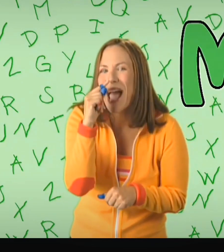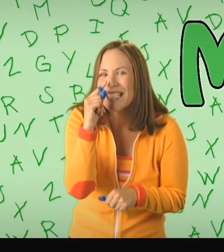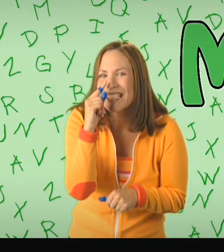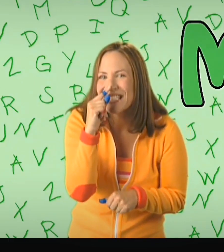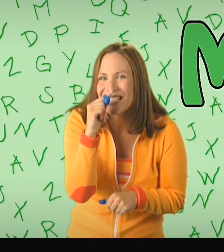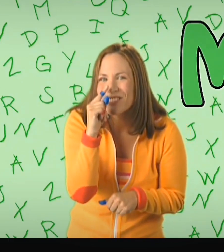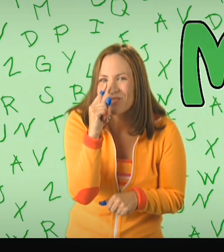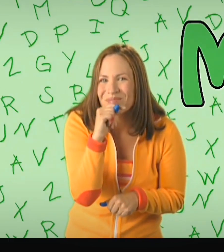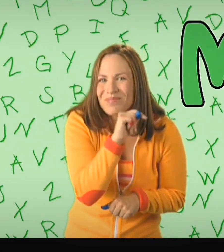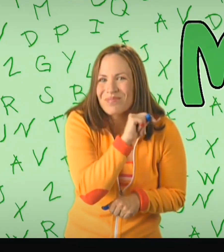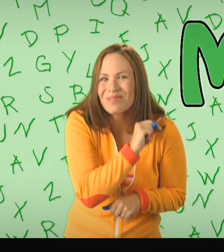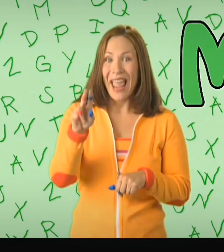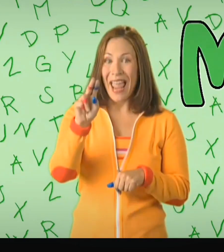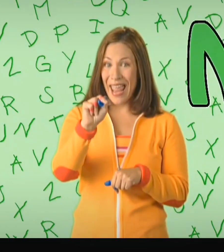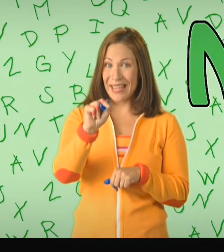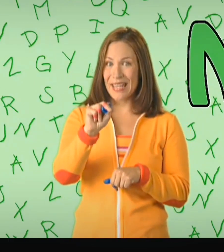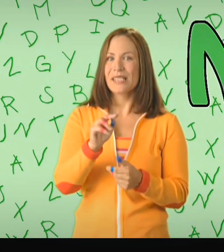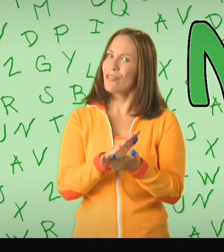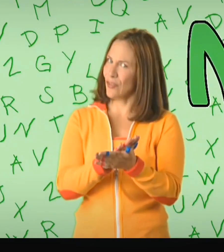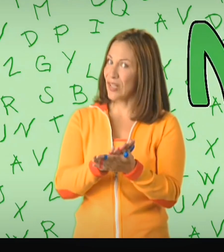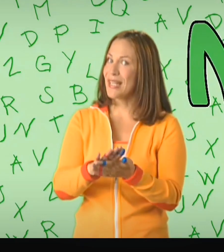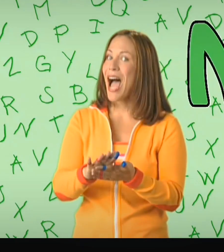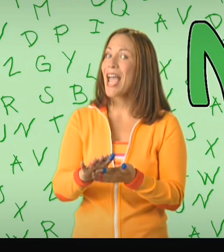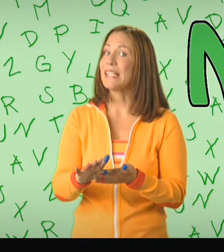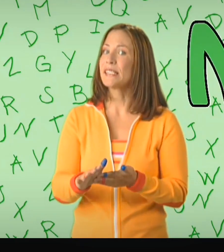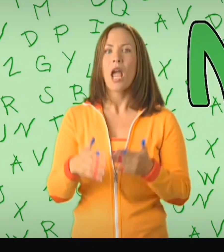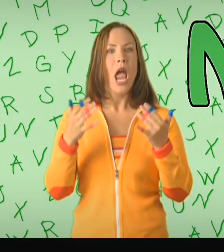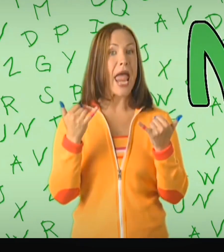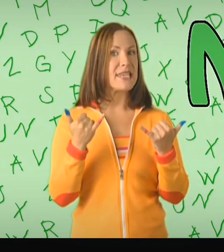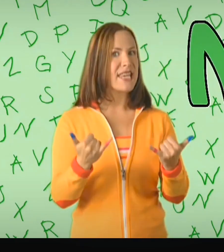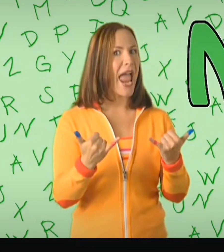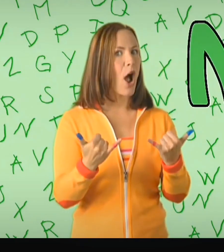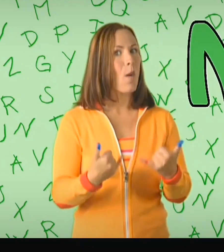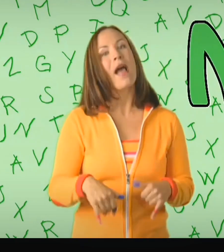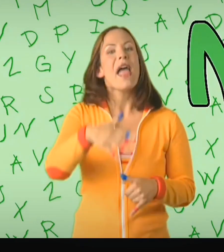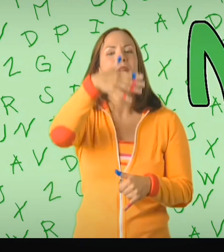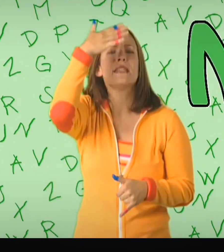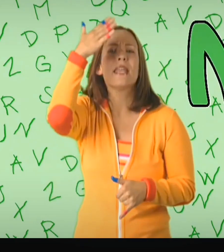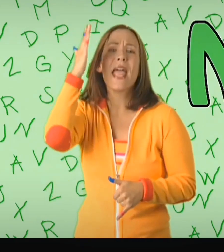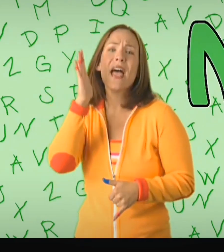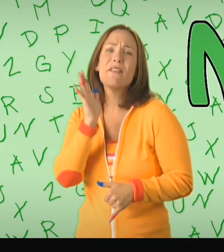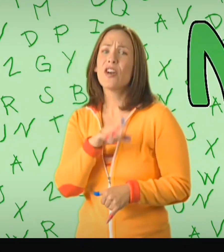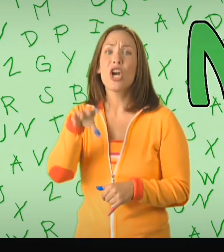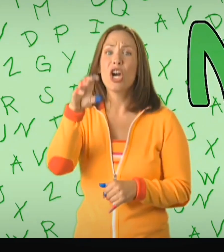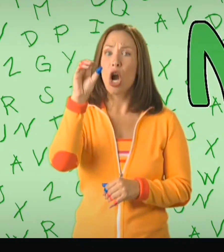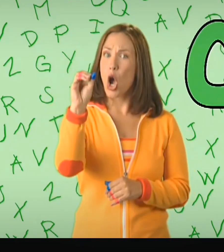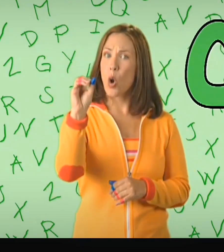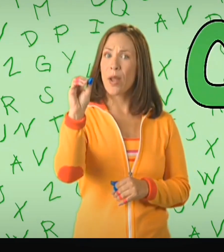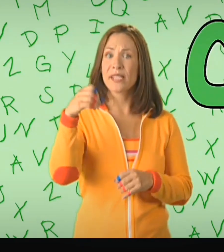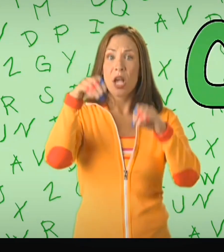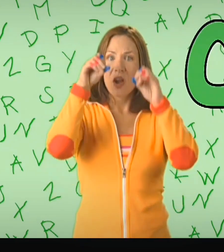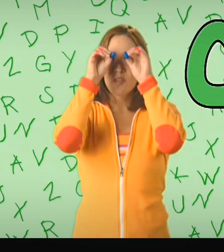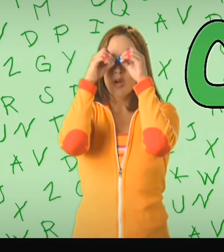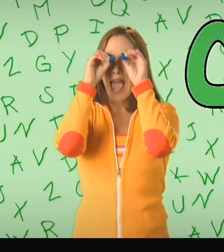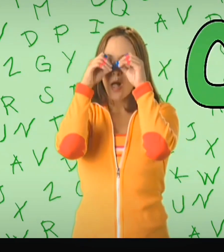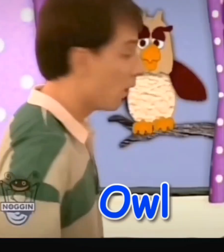M is for Nice and Now and Never O is for O is Owls Out at Night